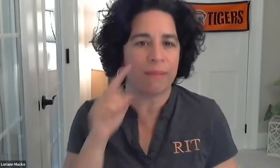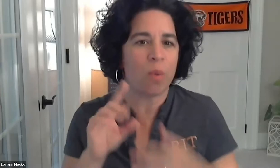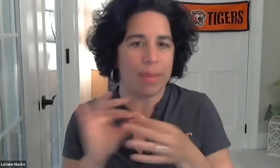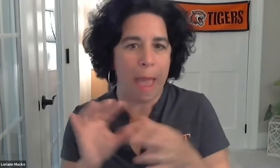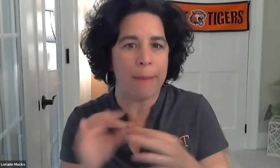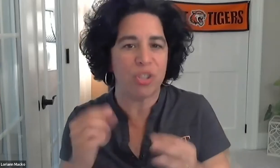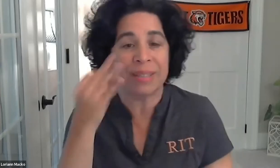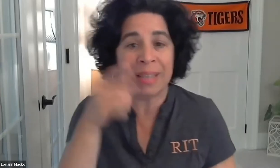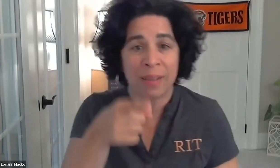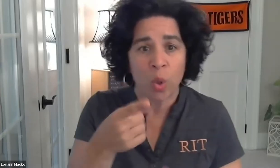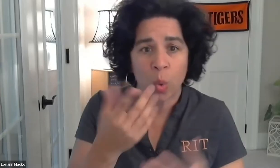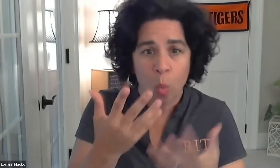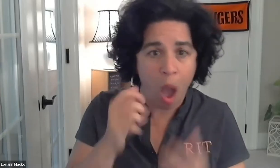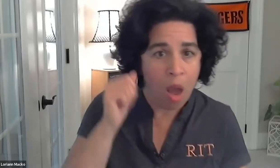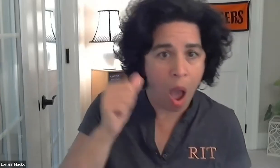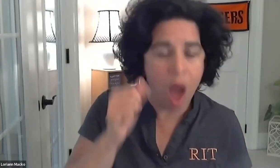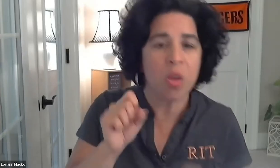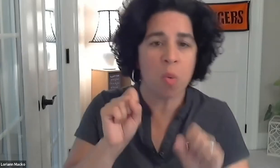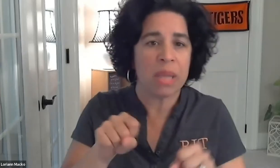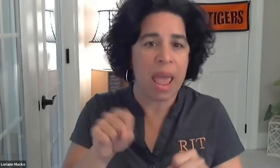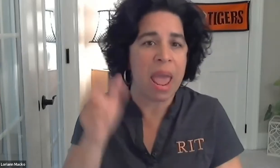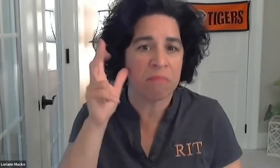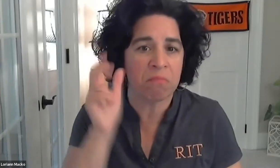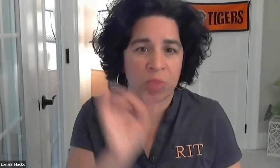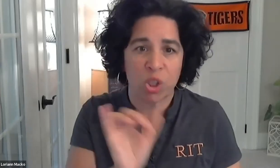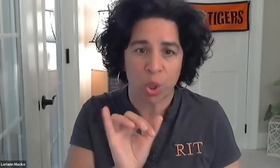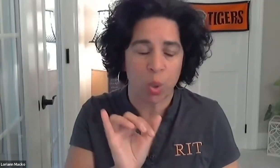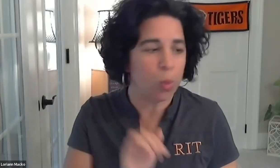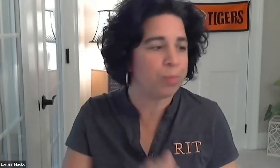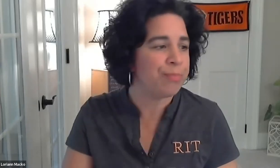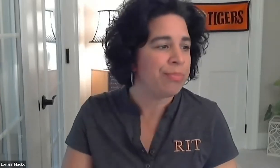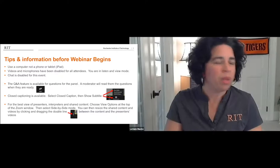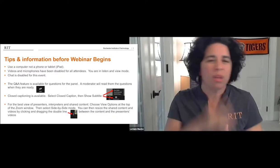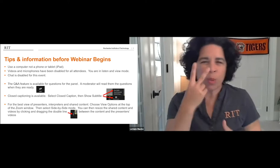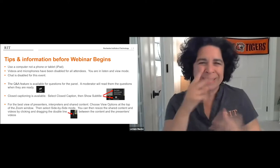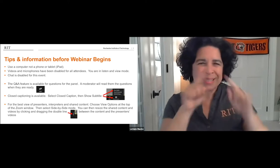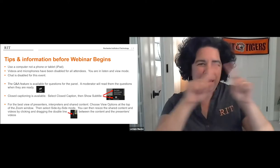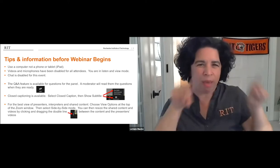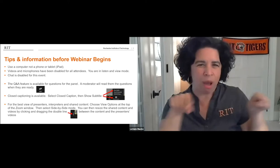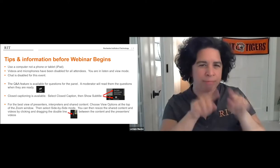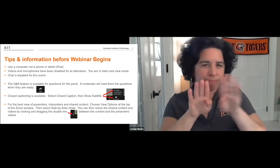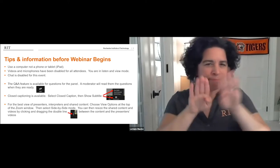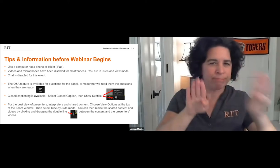interpreters working into English for the captionists. If you want to listen to the audio, you should be able to do that as well.